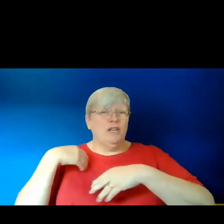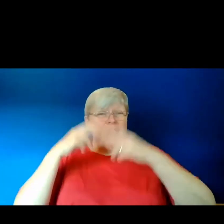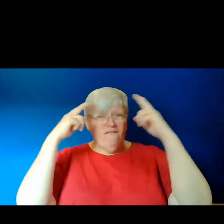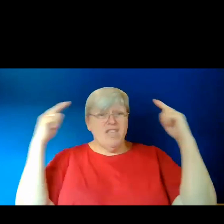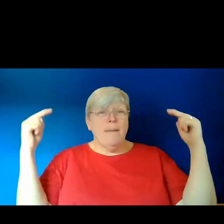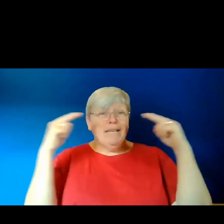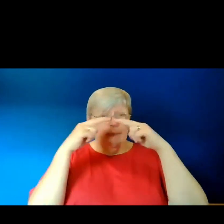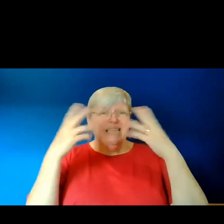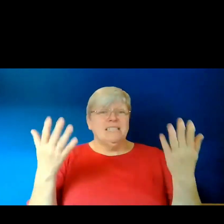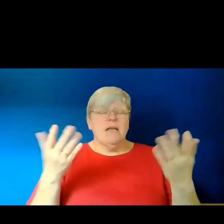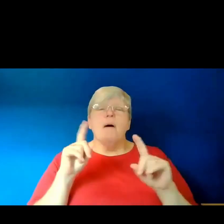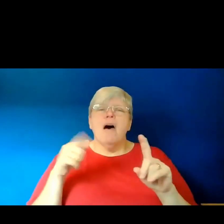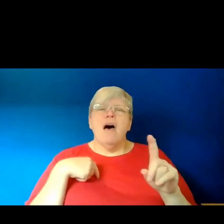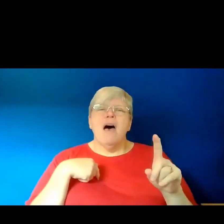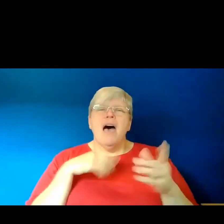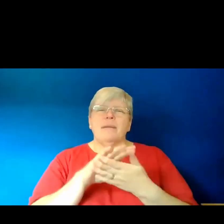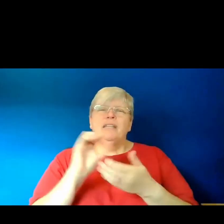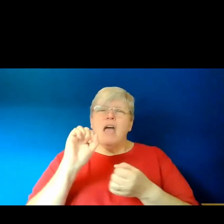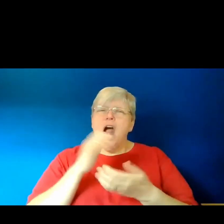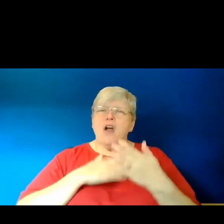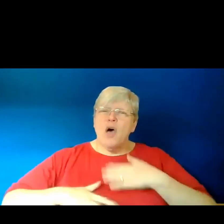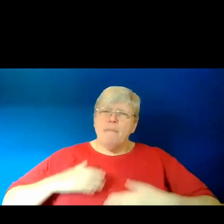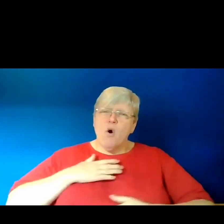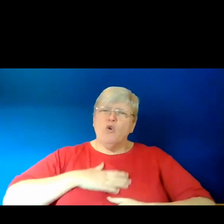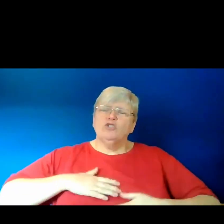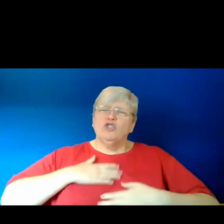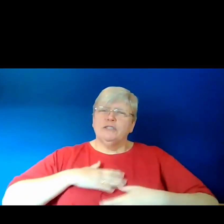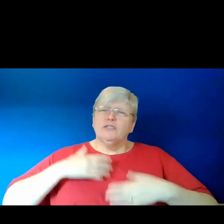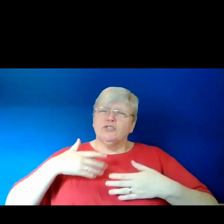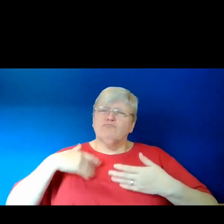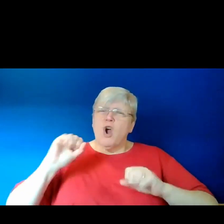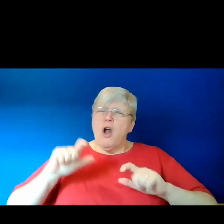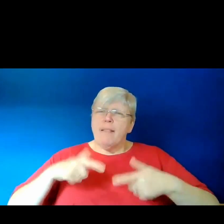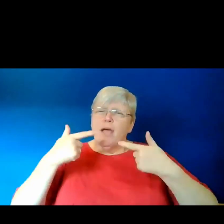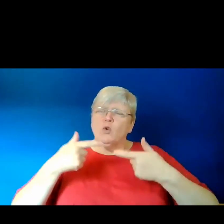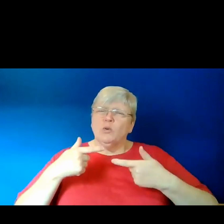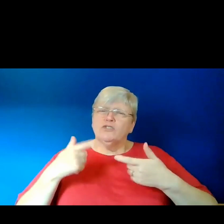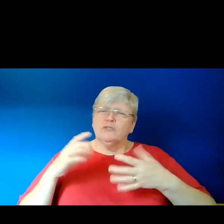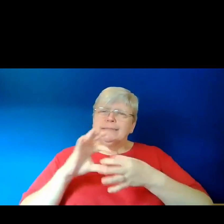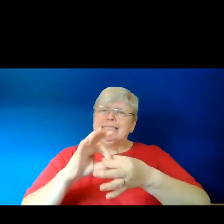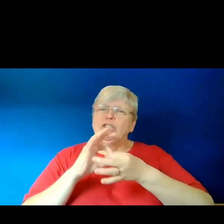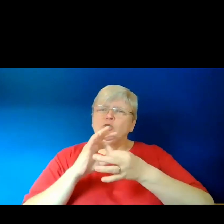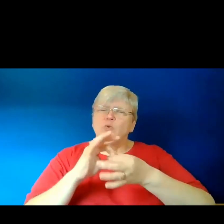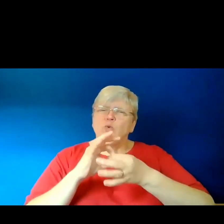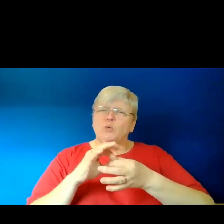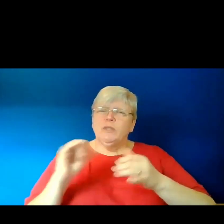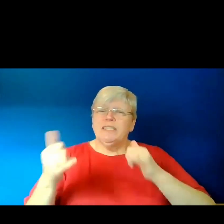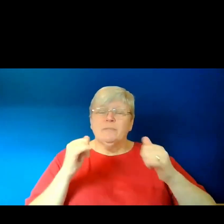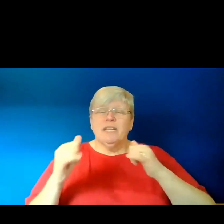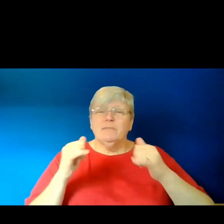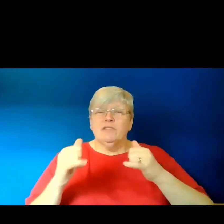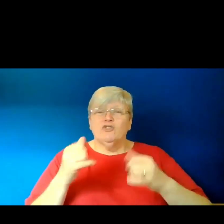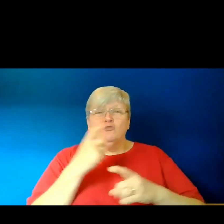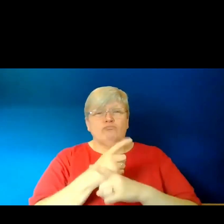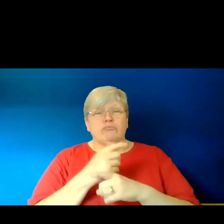But I'm referring to what emotions her language would have been imbued with. So in my poems, sometimes she speaks very tenderly,